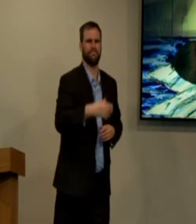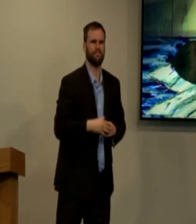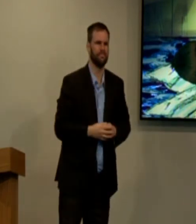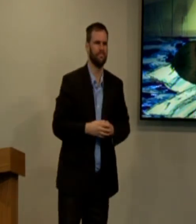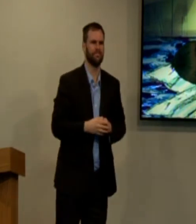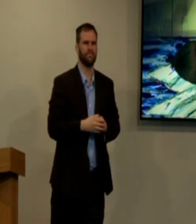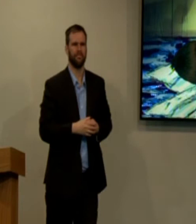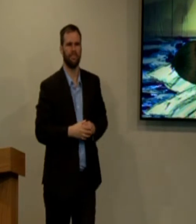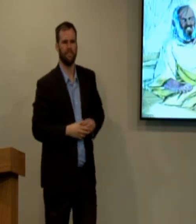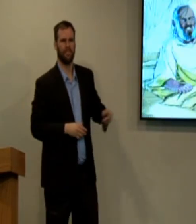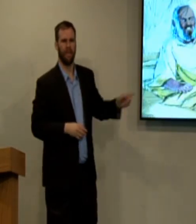up.